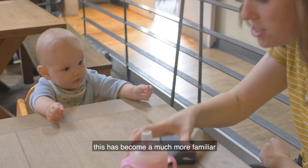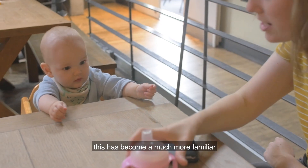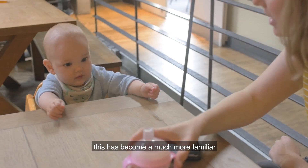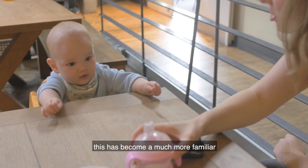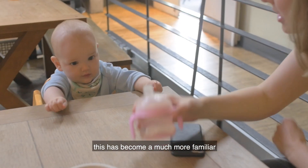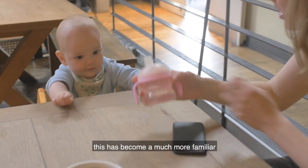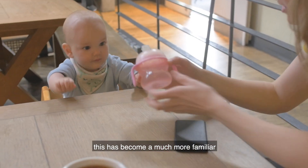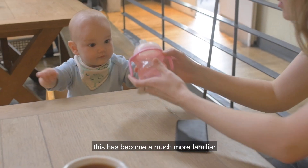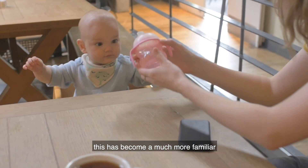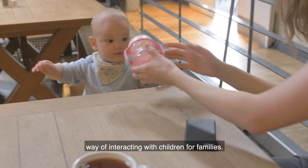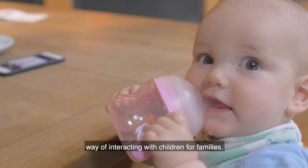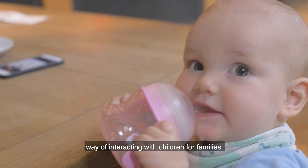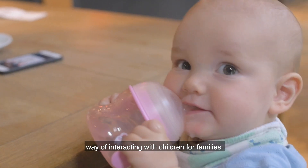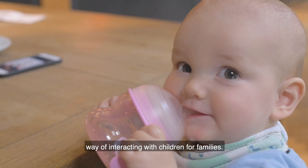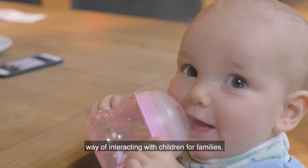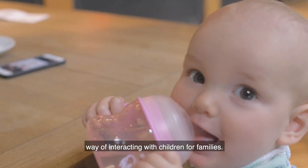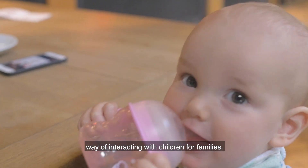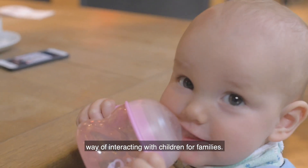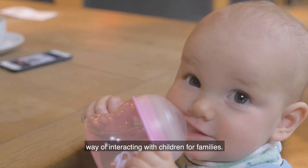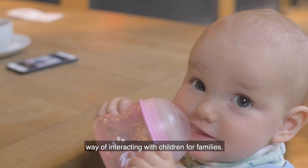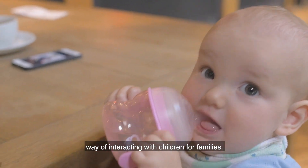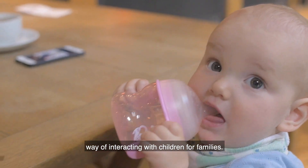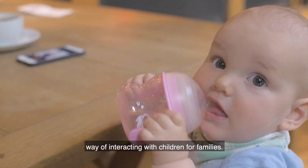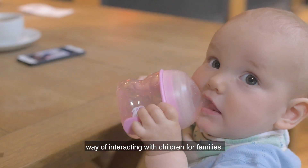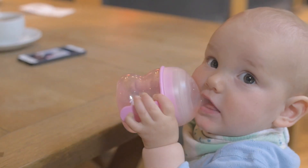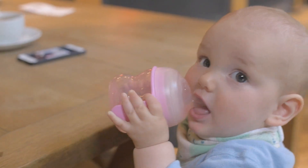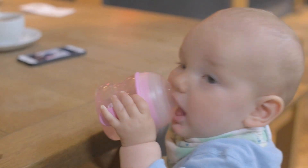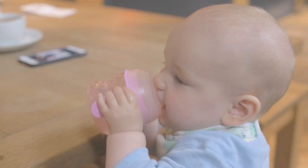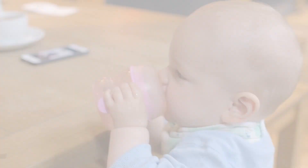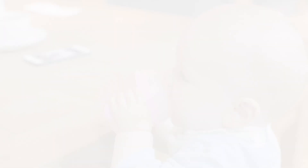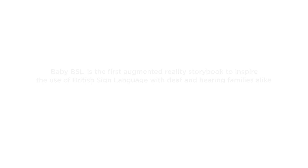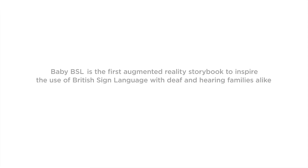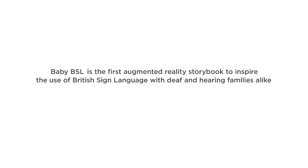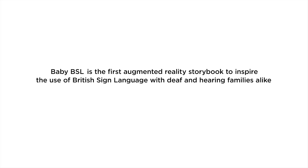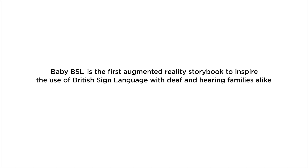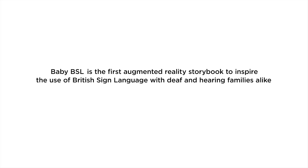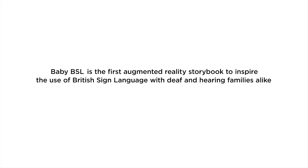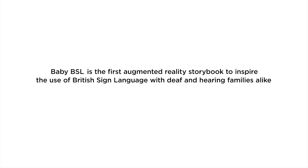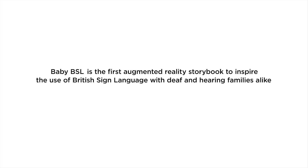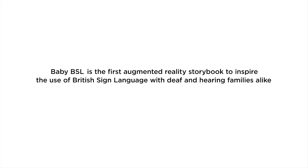more familiar way of interacting with children for families. You're